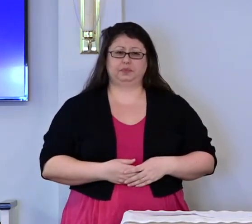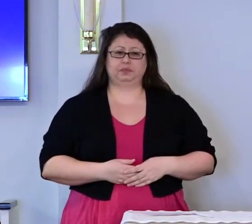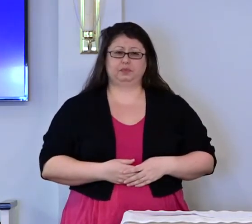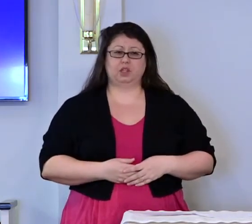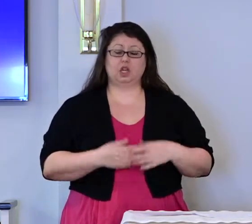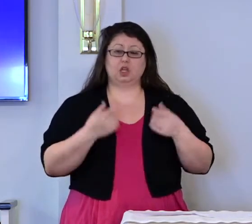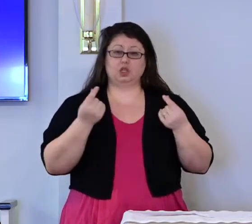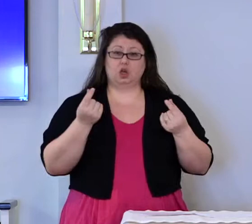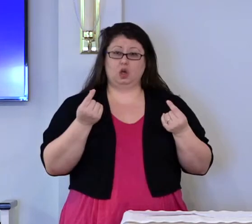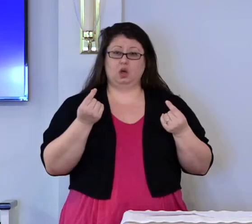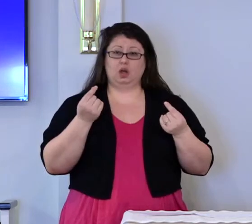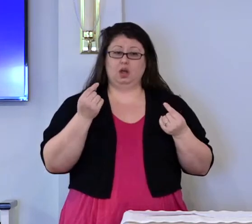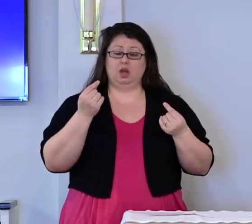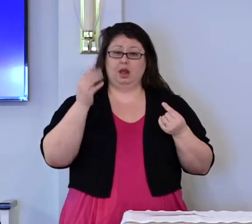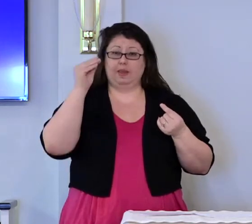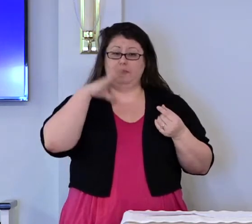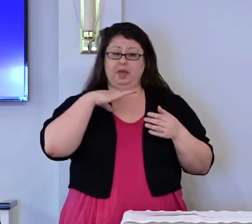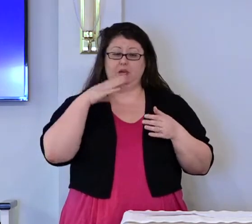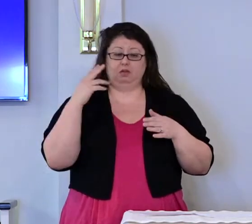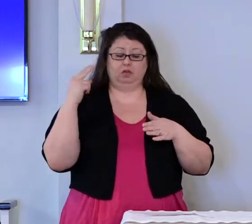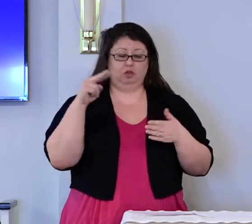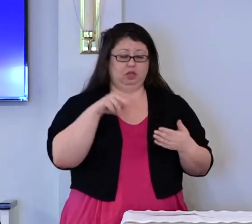So he turned to the Bible.